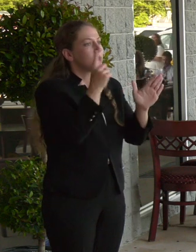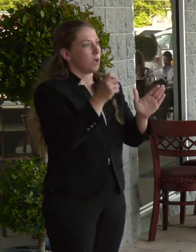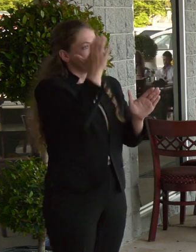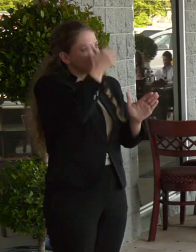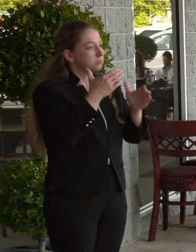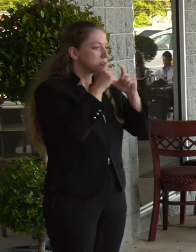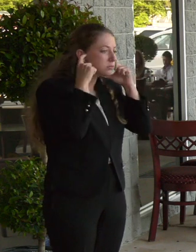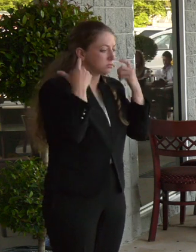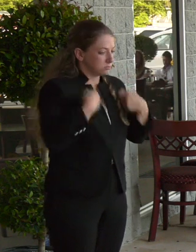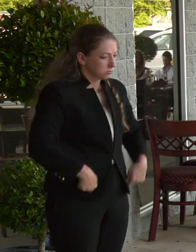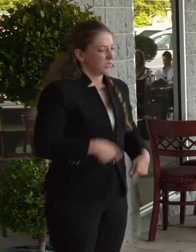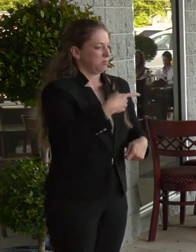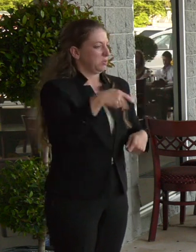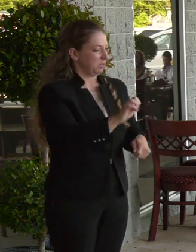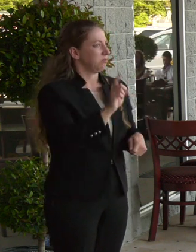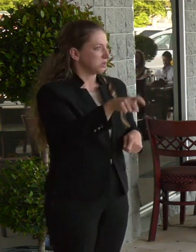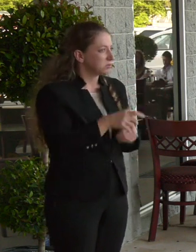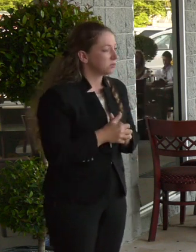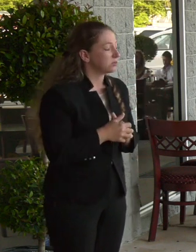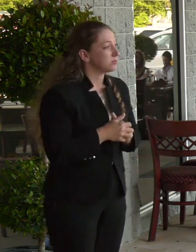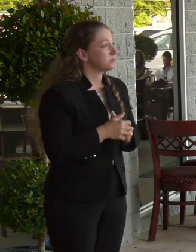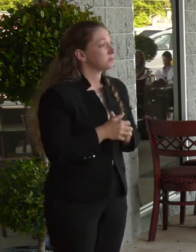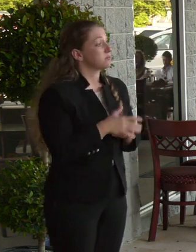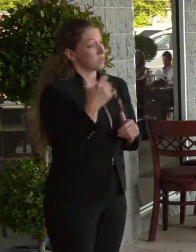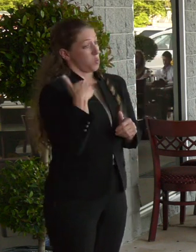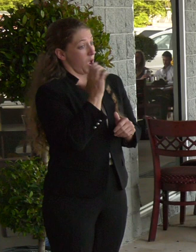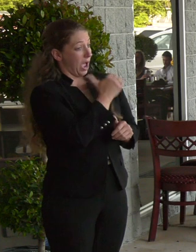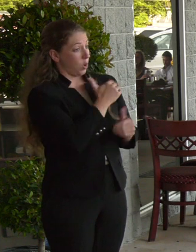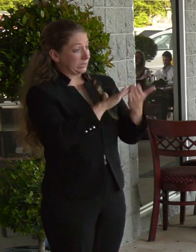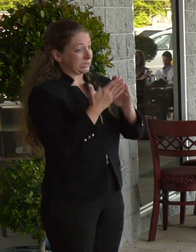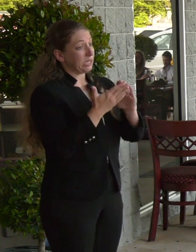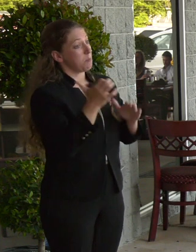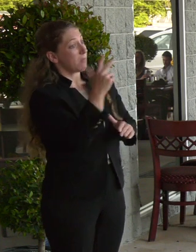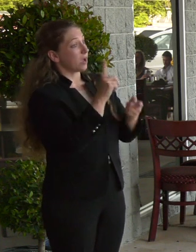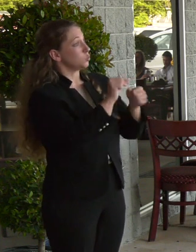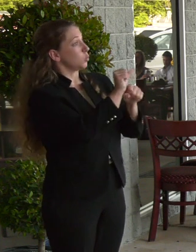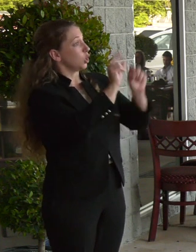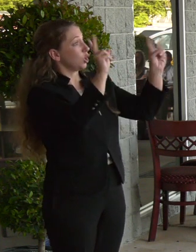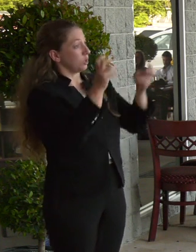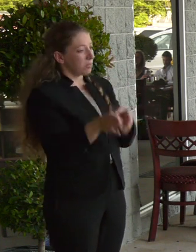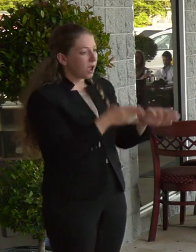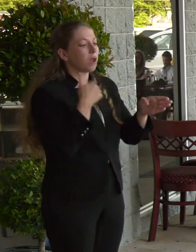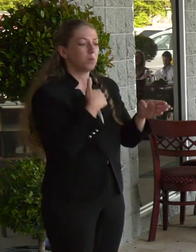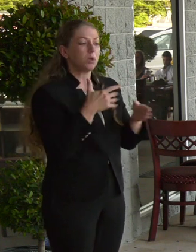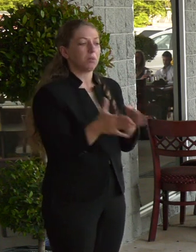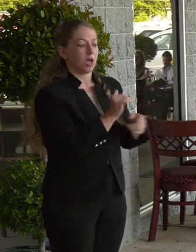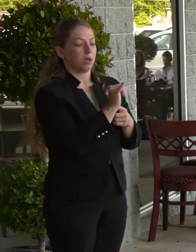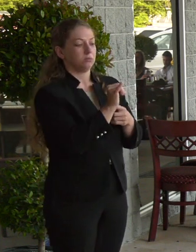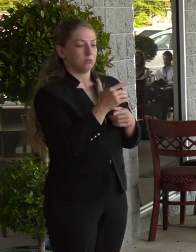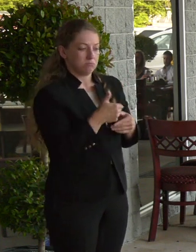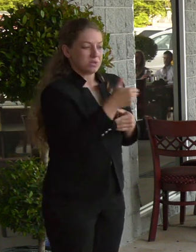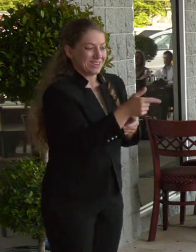final steps of our back-to-work plan for city departments and expect to have more details this week. By Monday, June 1st, I expect